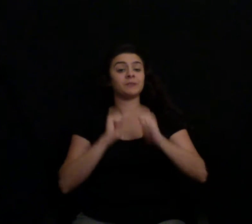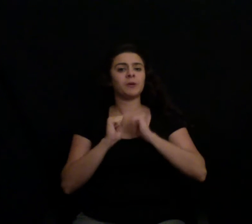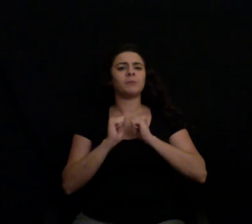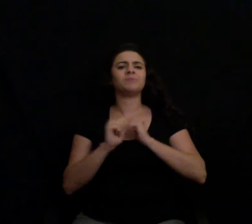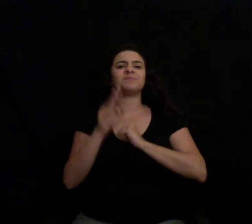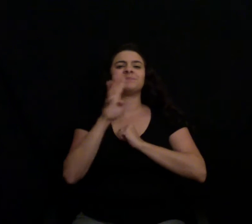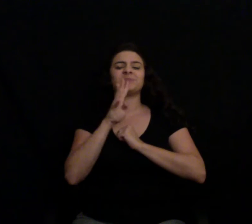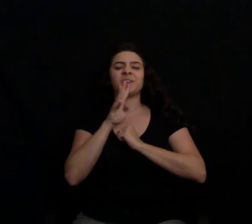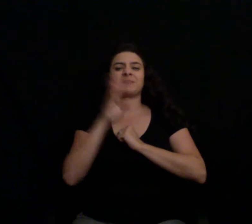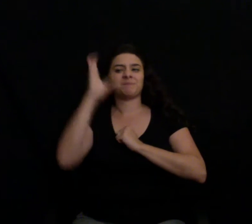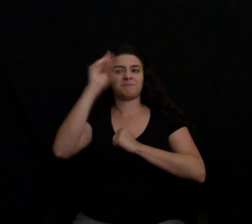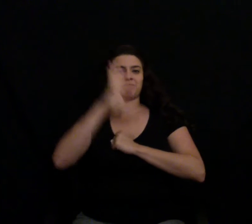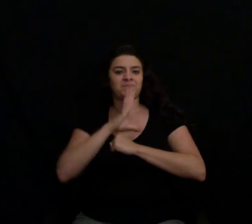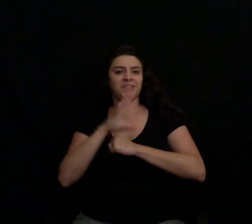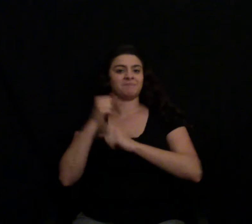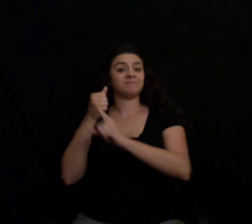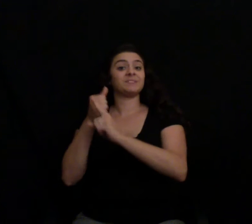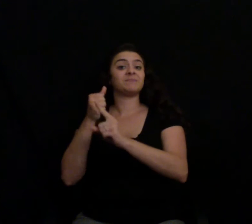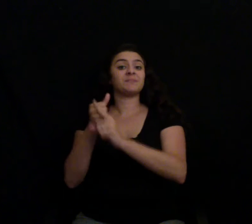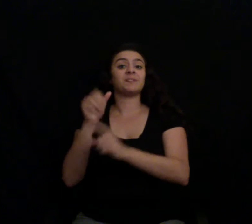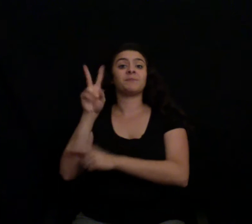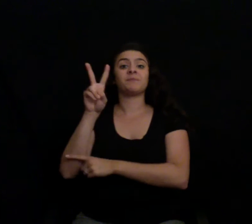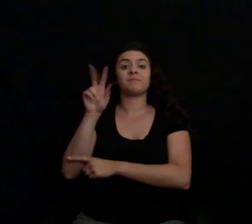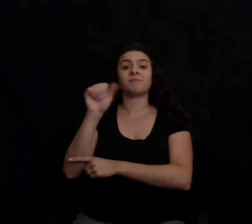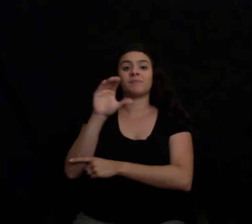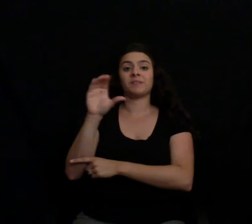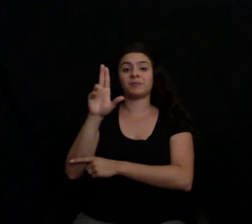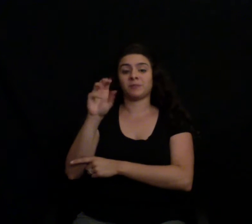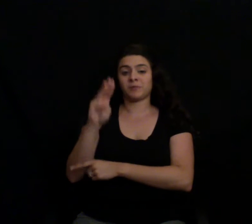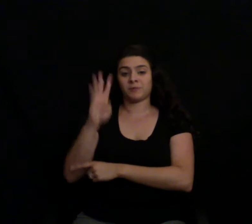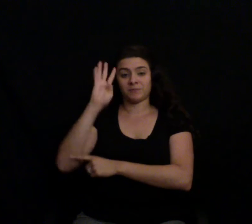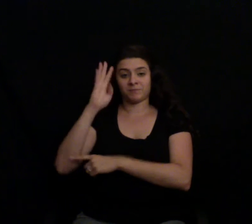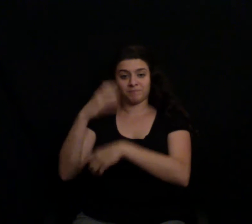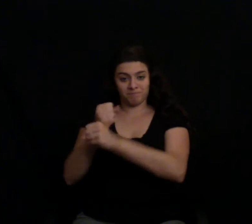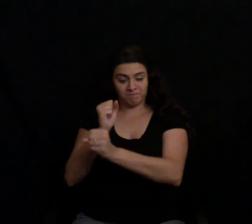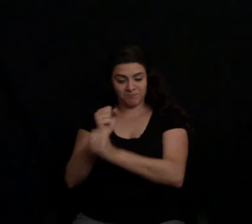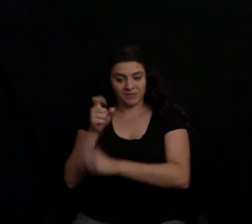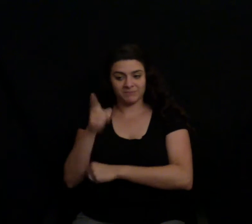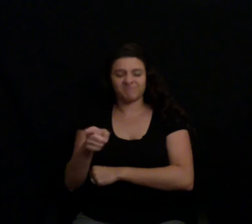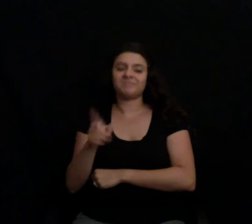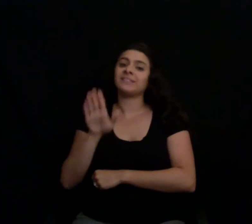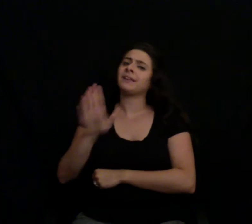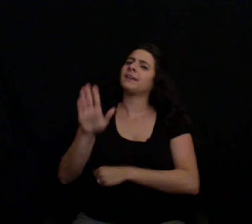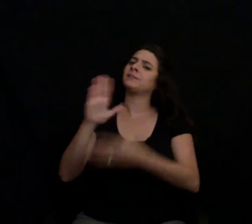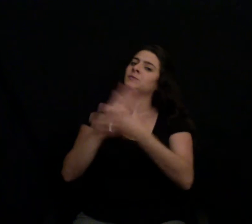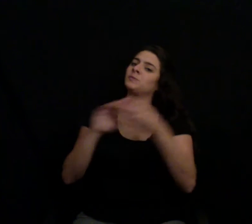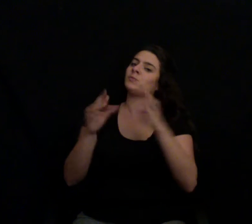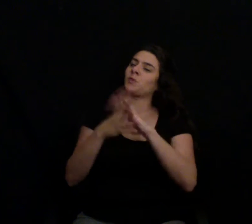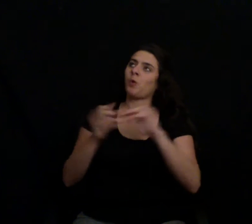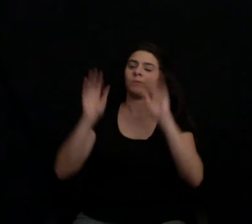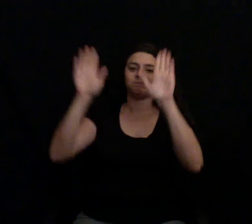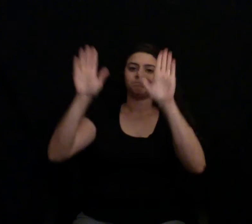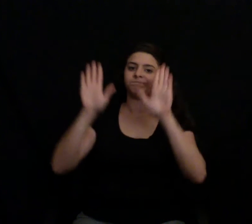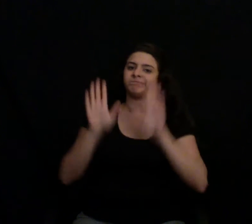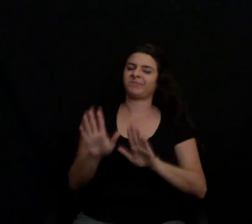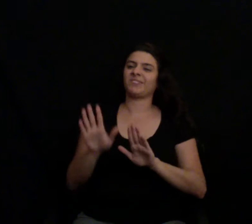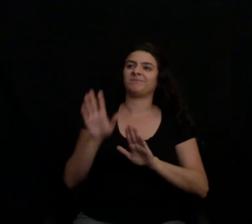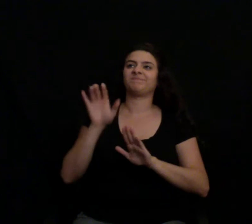fucking coffee. Mr. Coffee has an incredible story, and it embodies so much of what makes Reddit suck better.